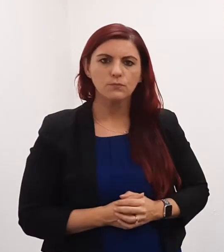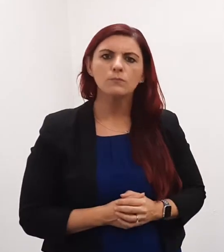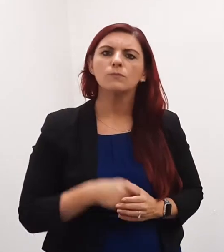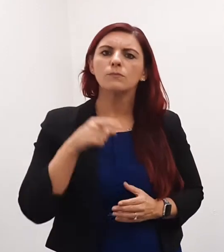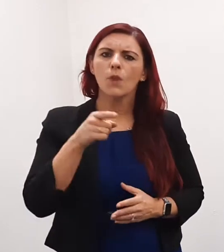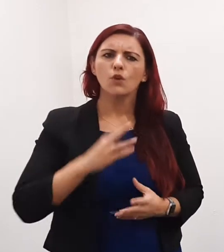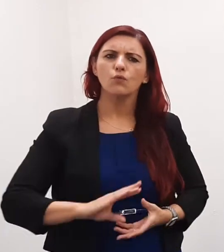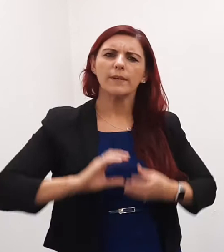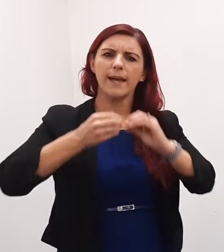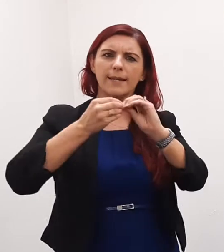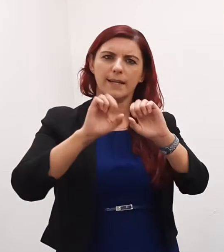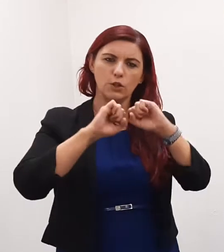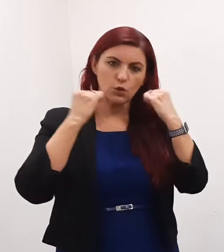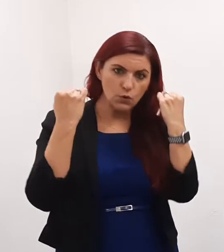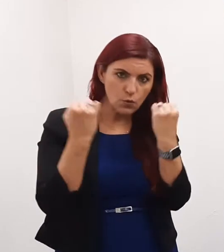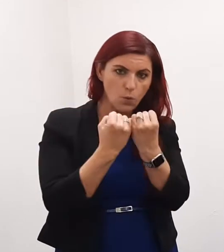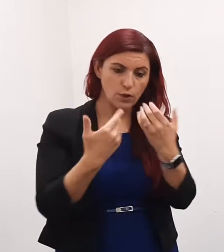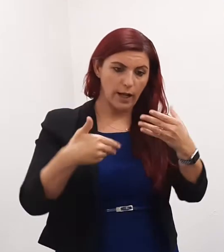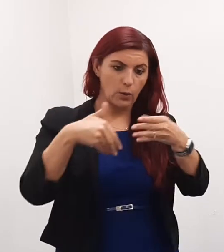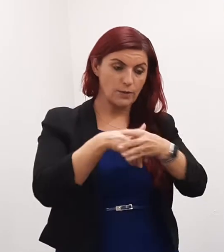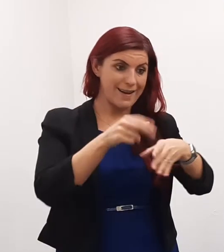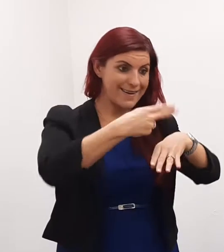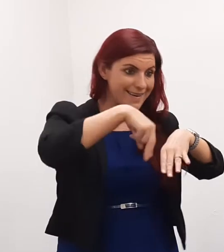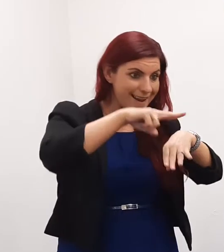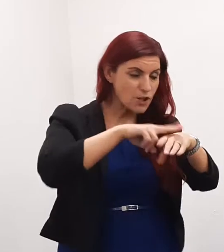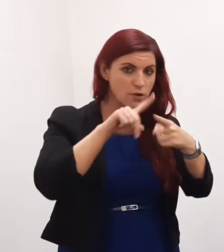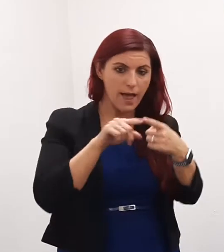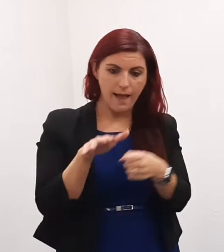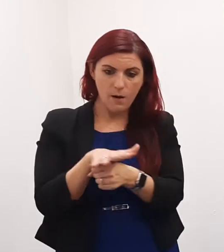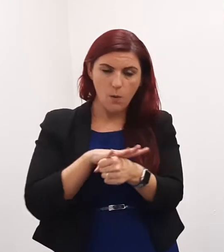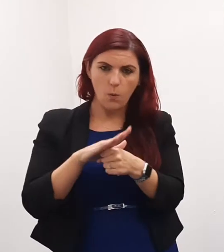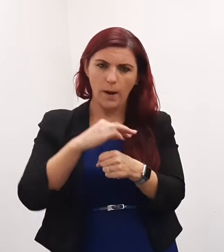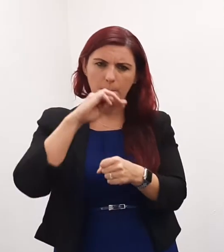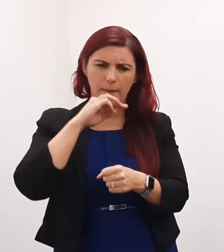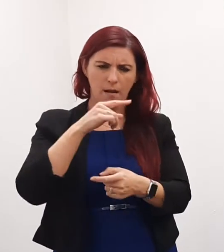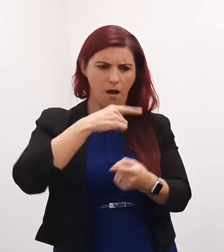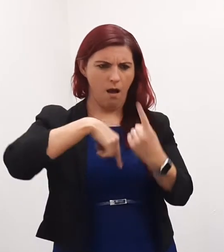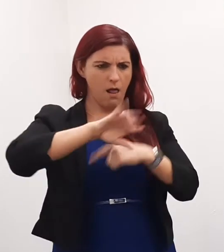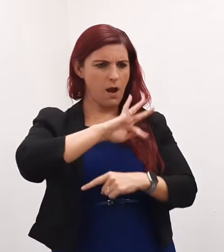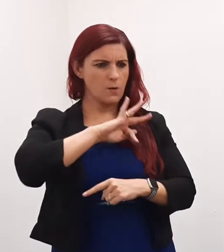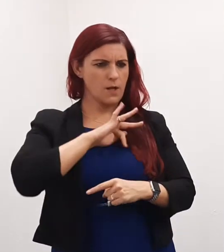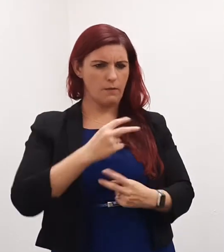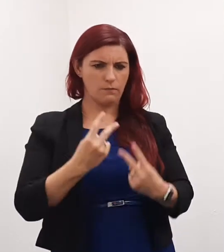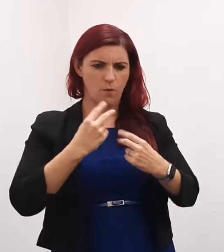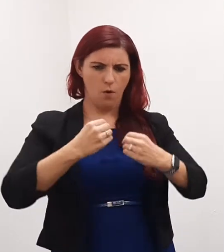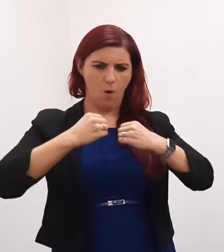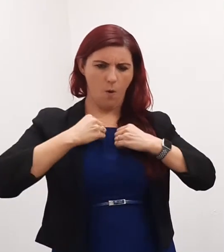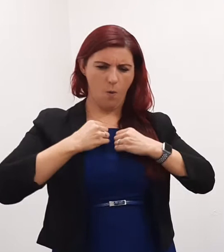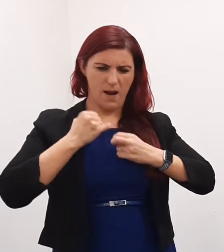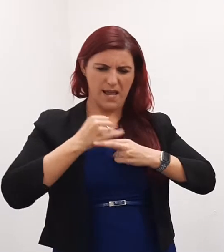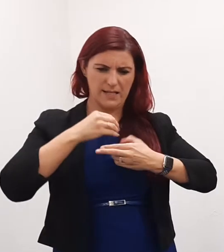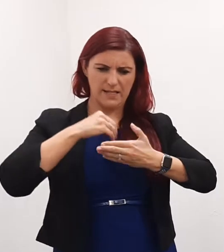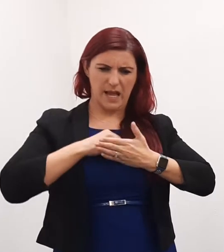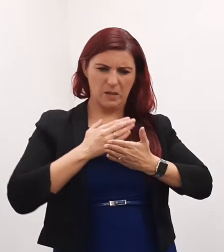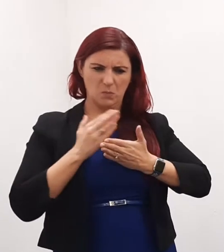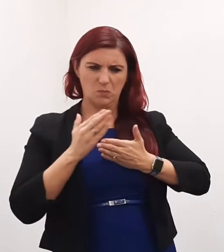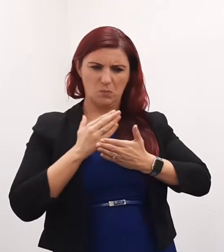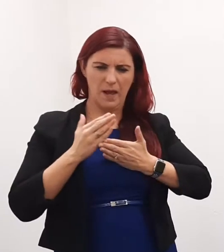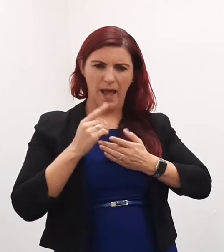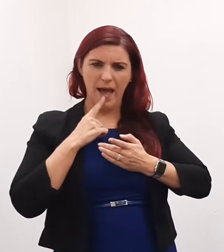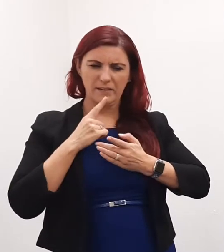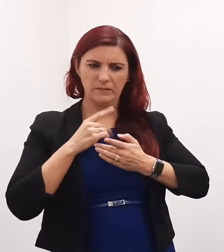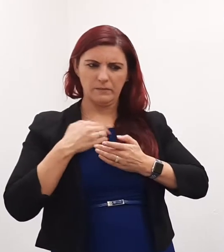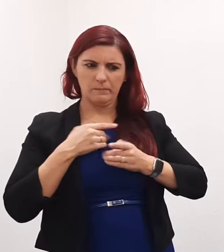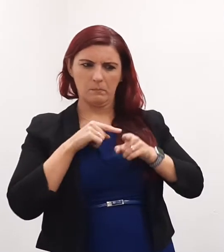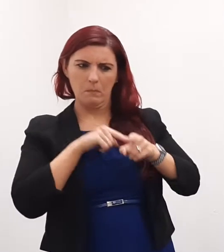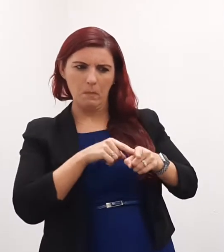Creating social inclusion at national and local level requires each one of us to reflect on our own inner prejudices and tendencies to stereotype